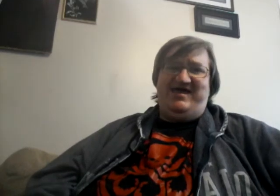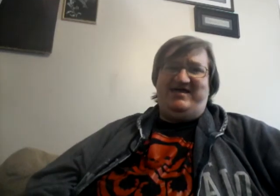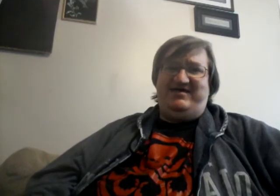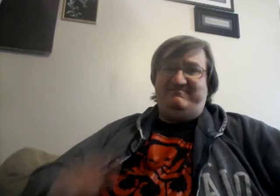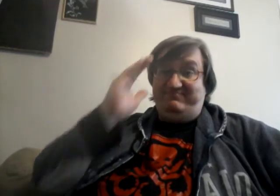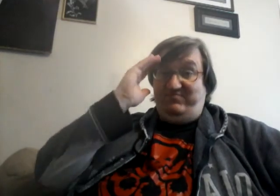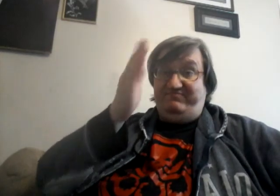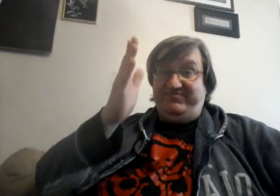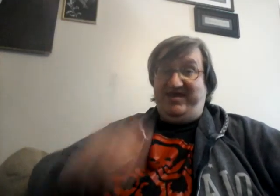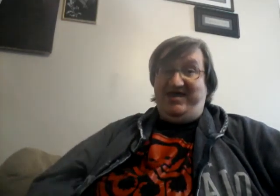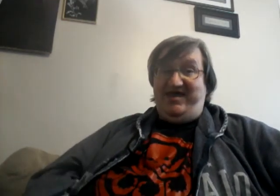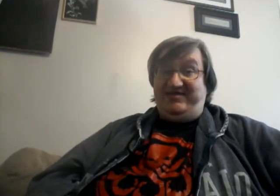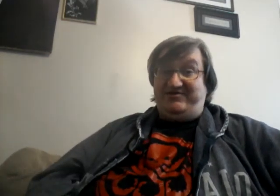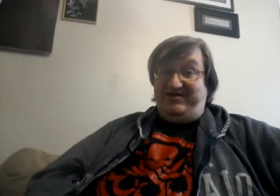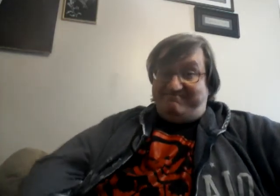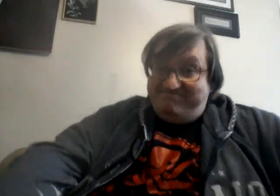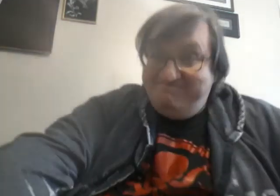And, uh, talk to you later. right. right. right. you.